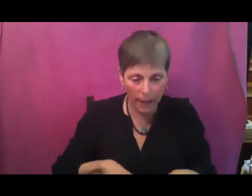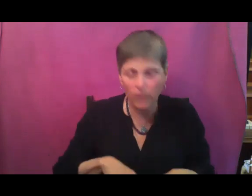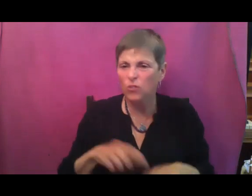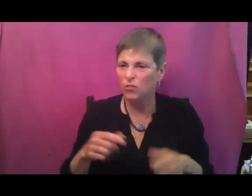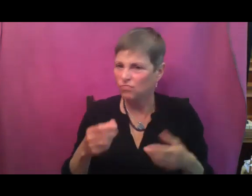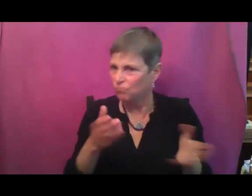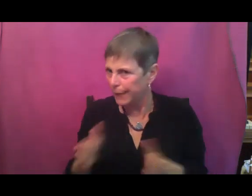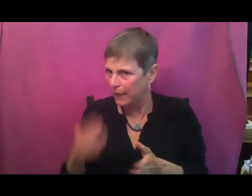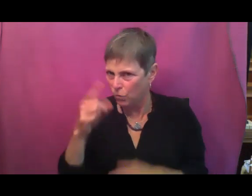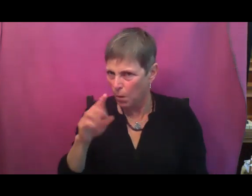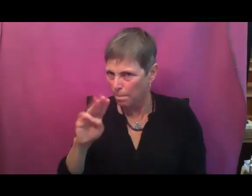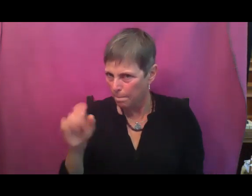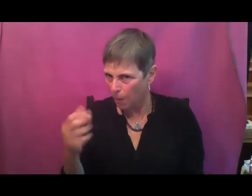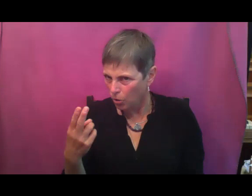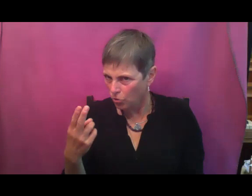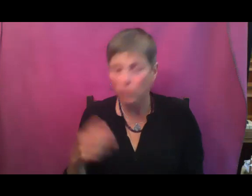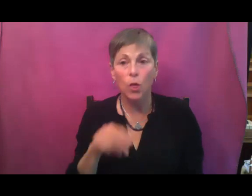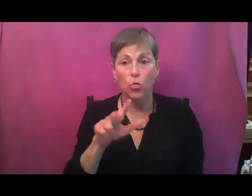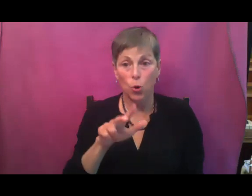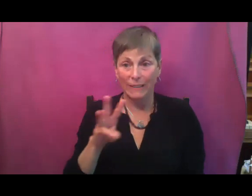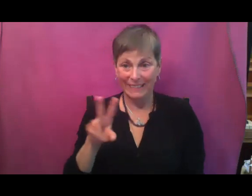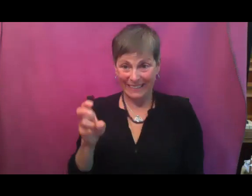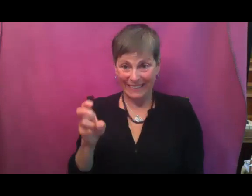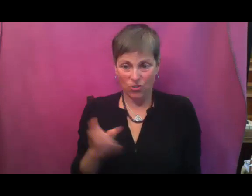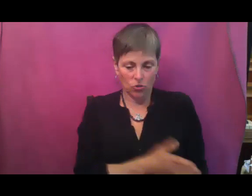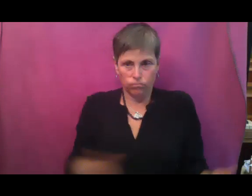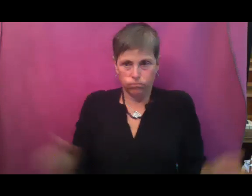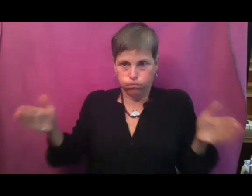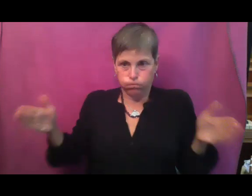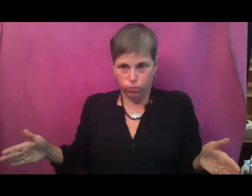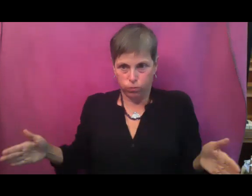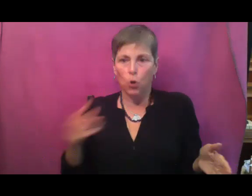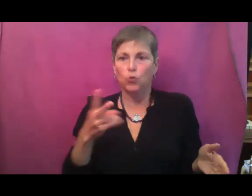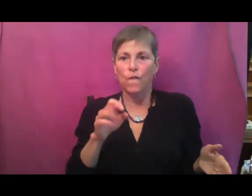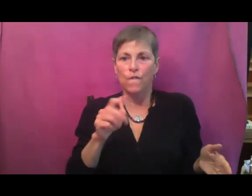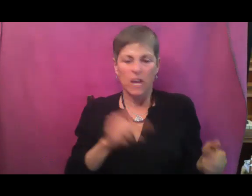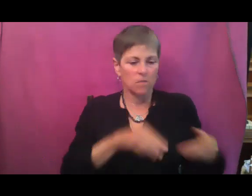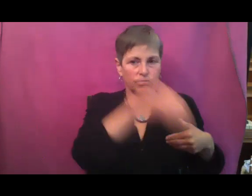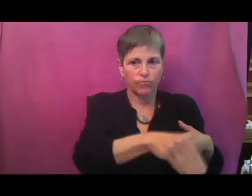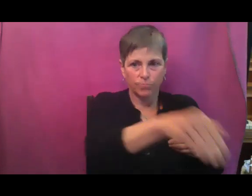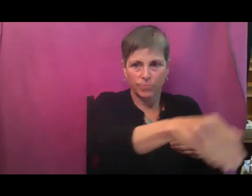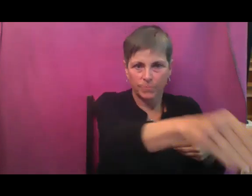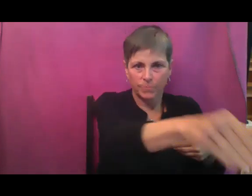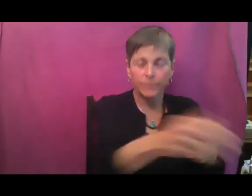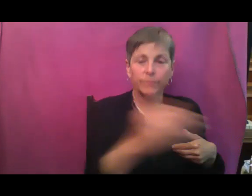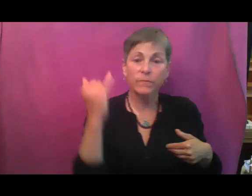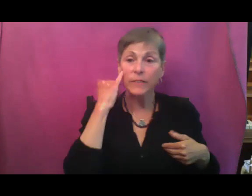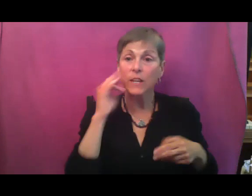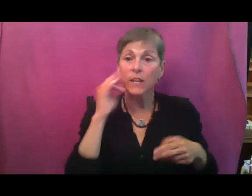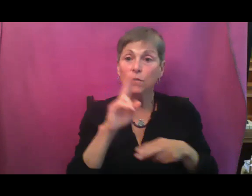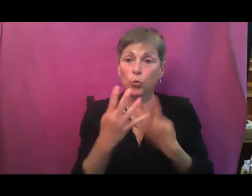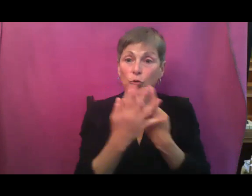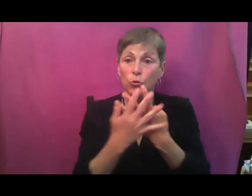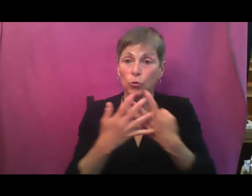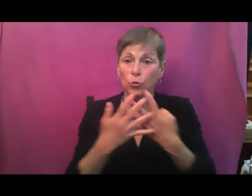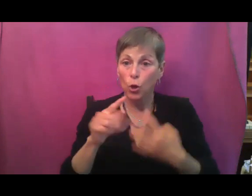minimum. And if you are trellising cucumbers, trellis them right away. Similar